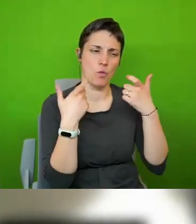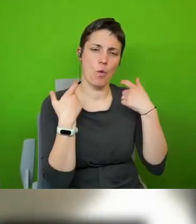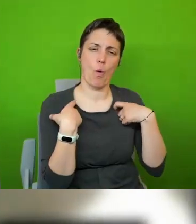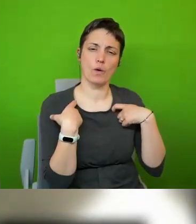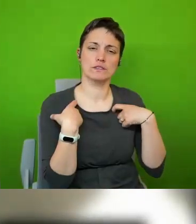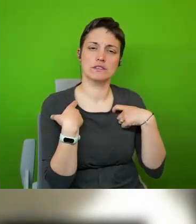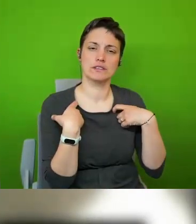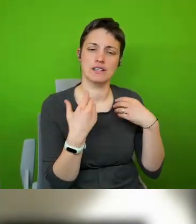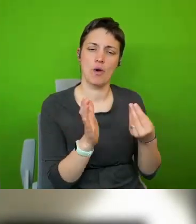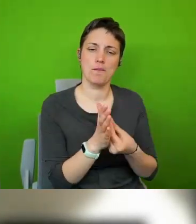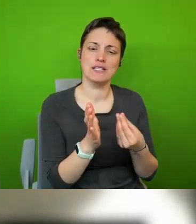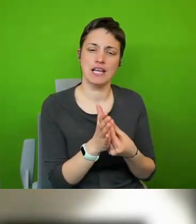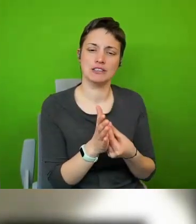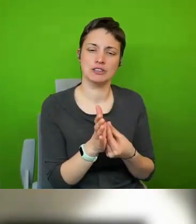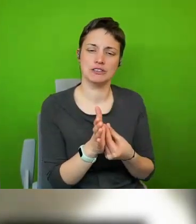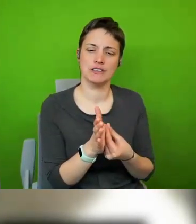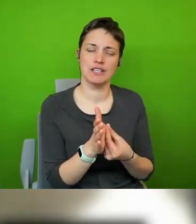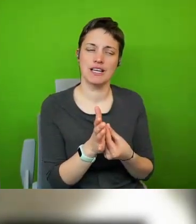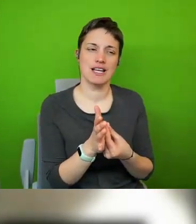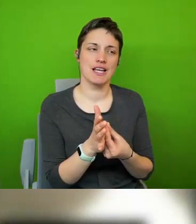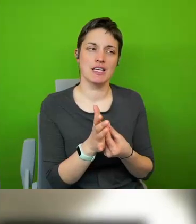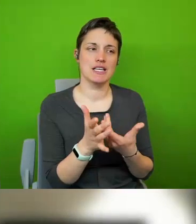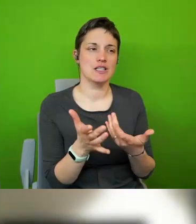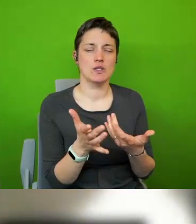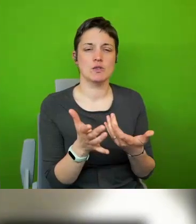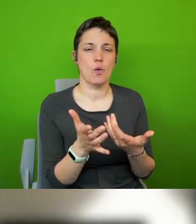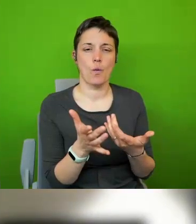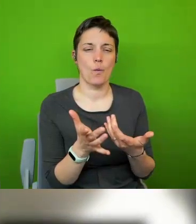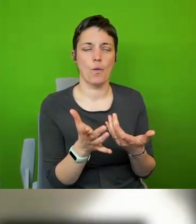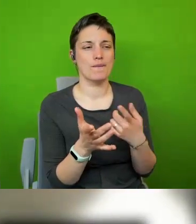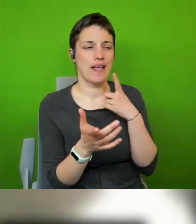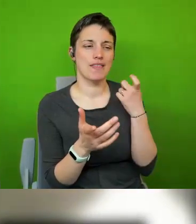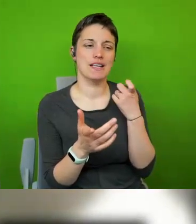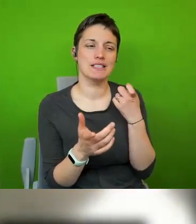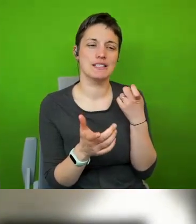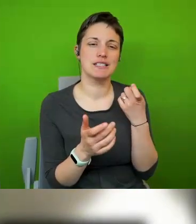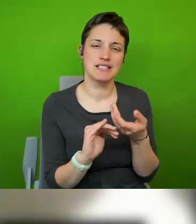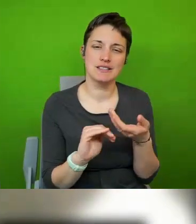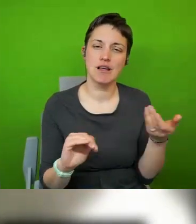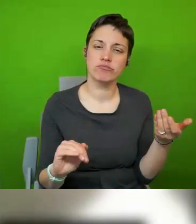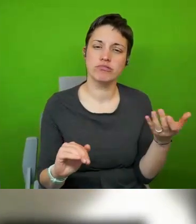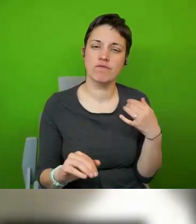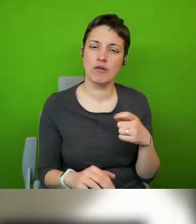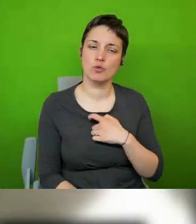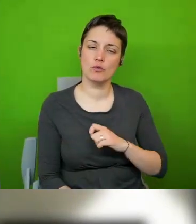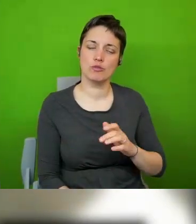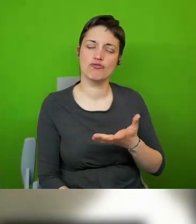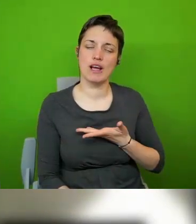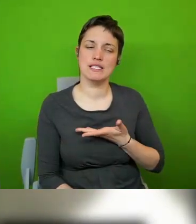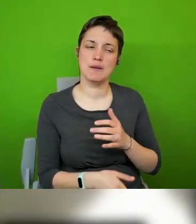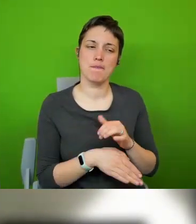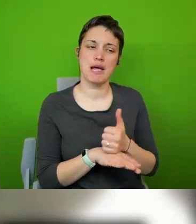it's uh it's an issue that goes perhaps beyond or is slightly distinct also from the from the human rights based approach to governance